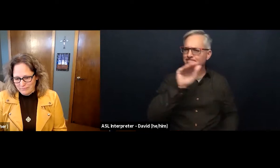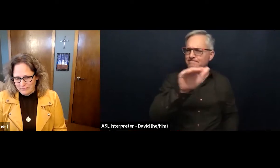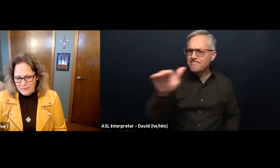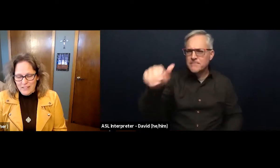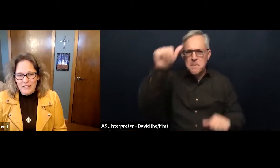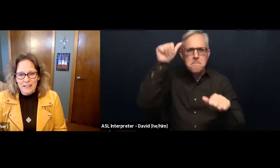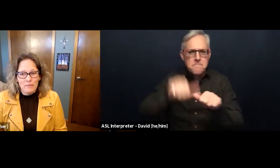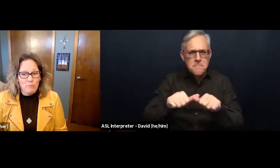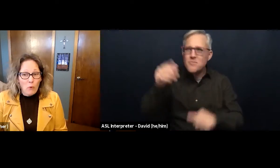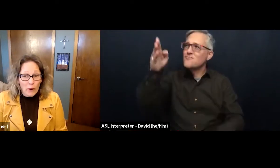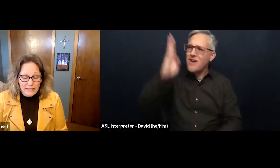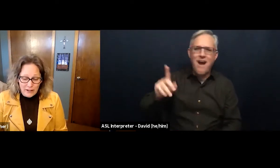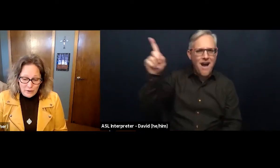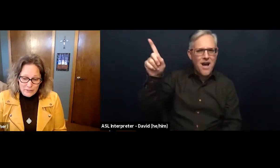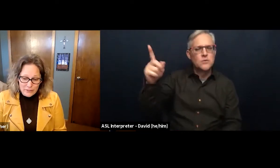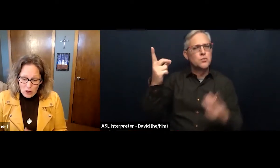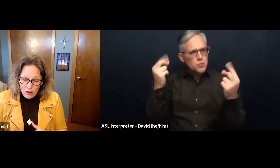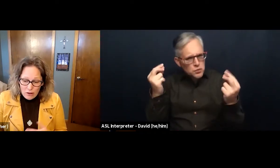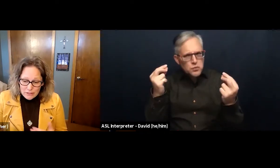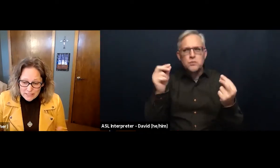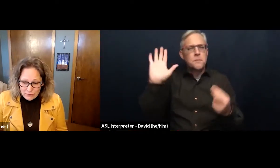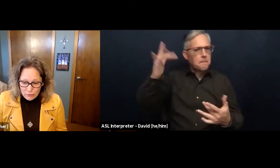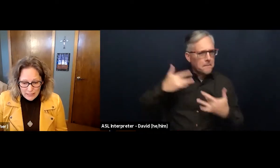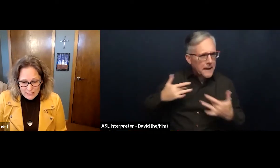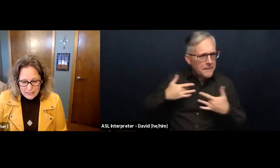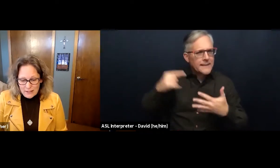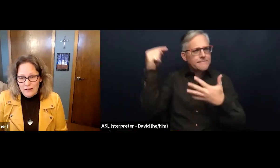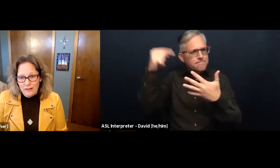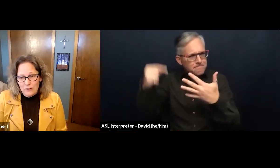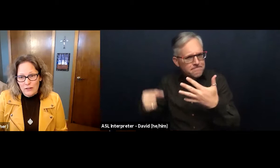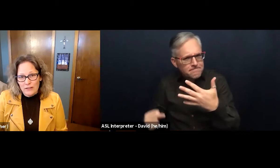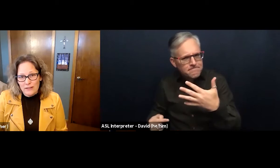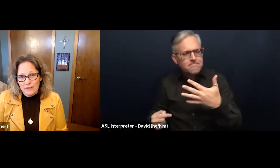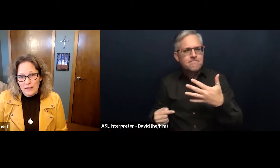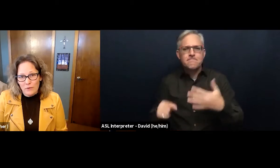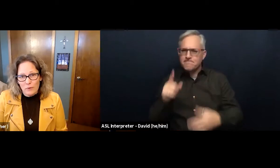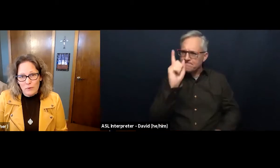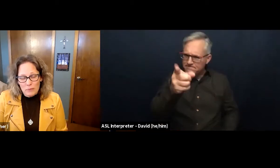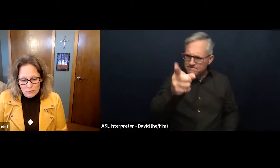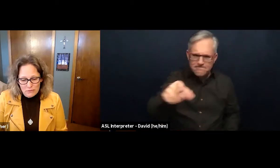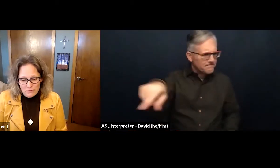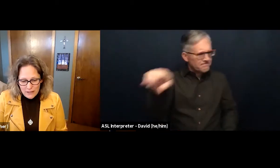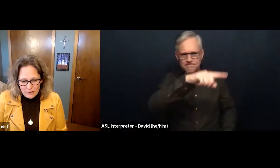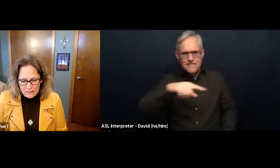And they point out all these different ways that we people fail